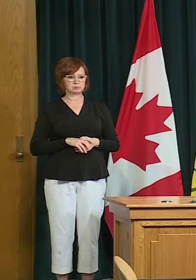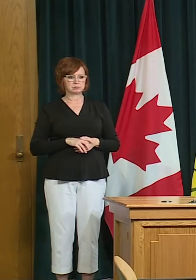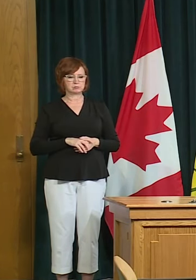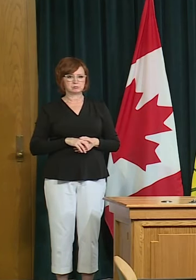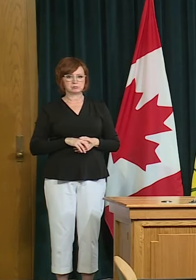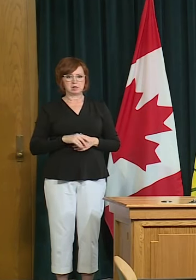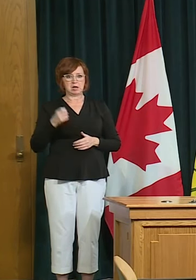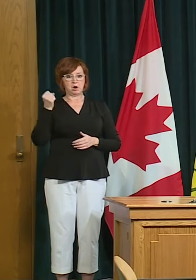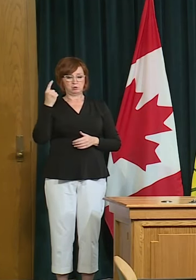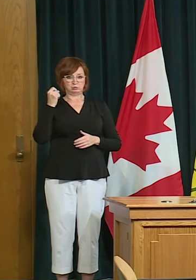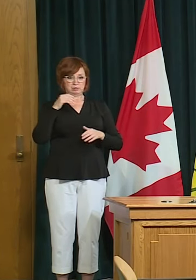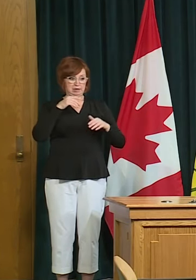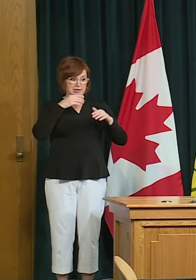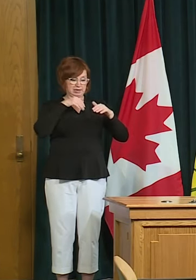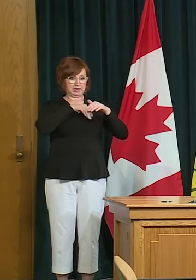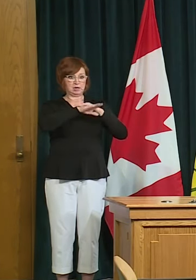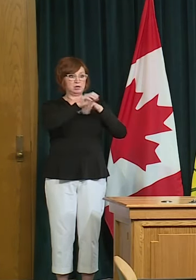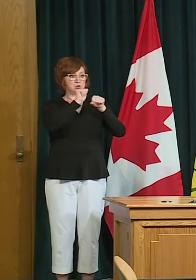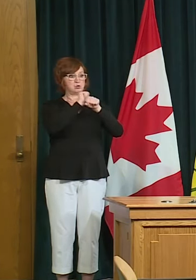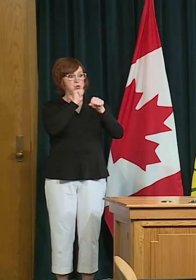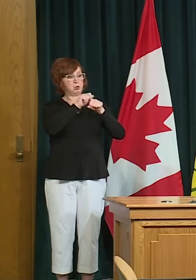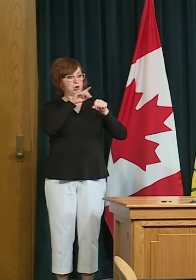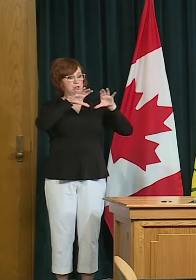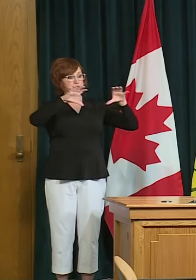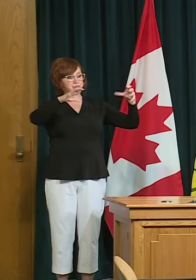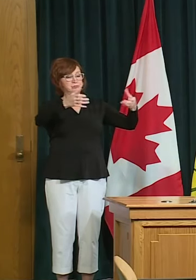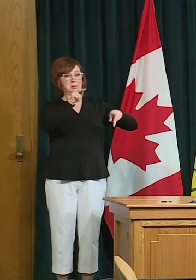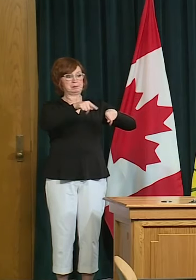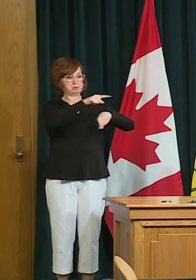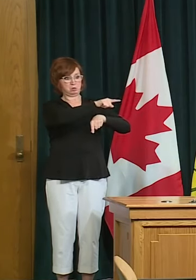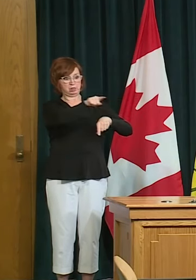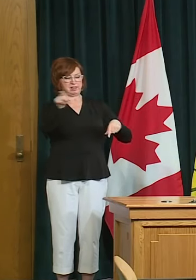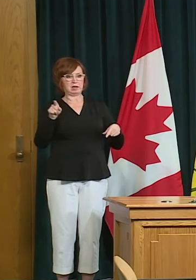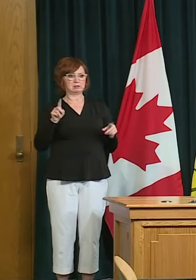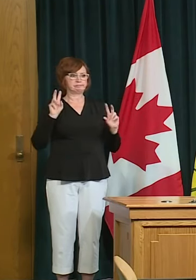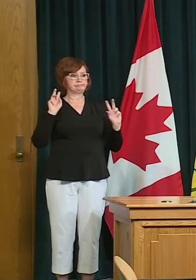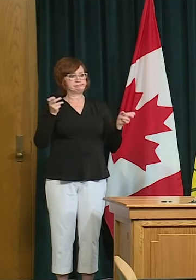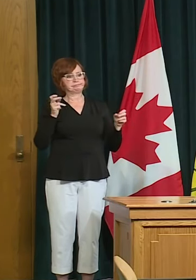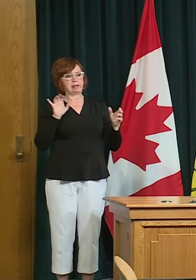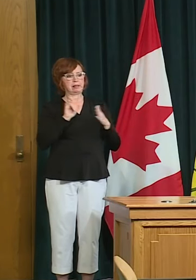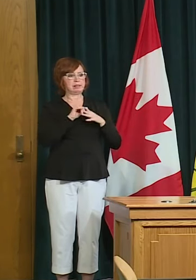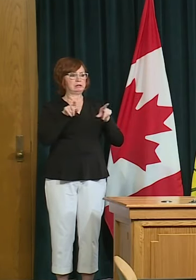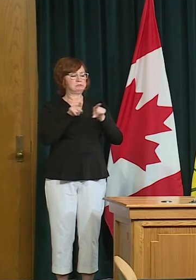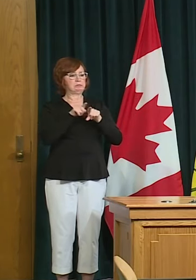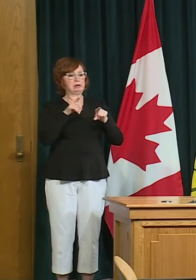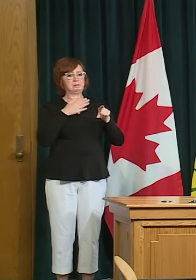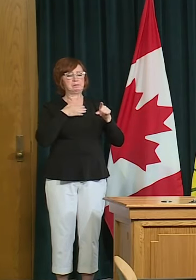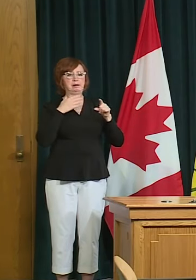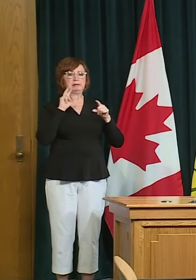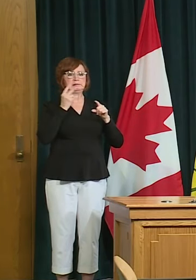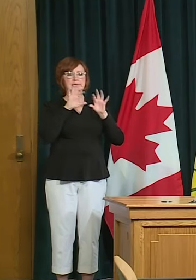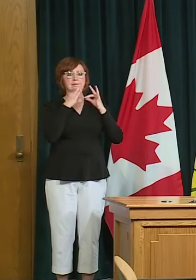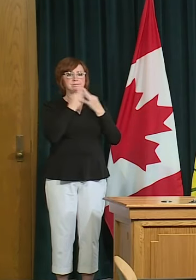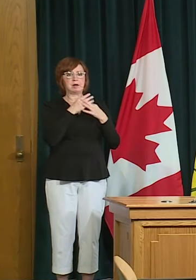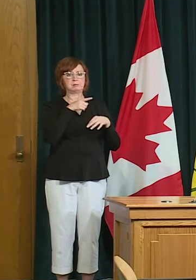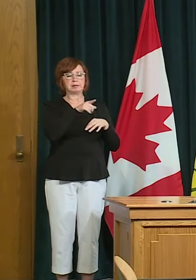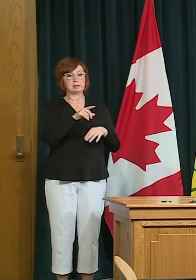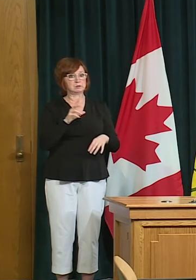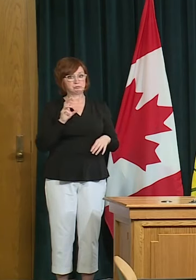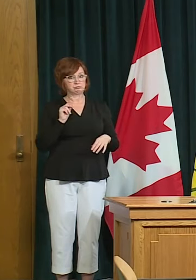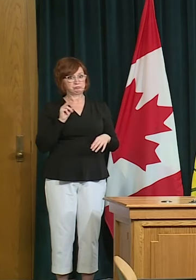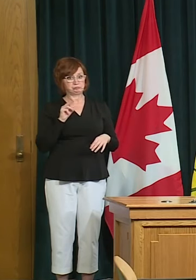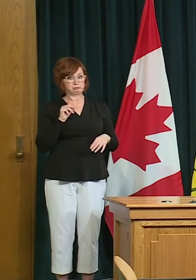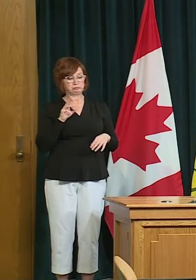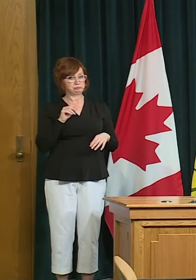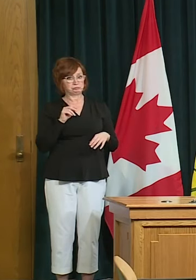to keep that physical distance because if you don't covet spreads too many households and and even though cautions applied in essential